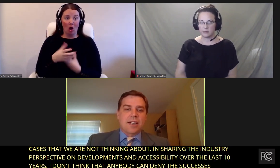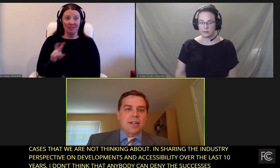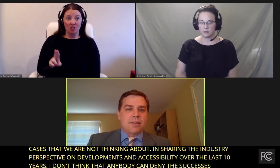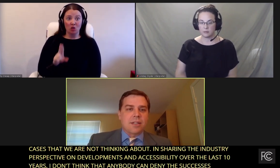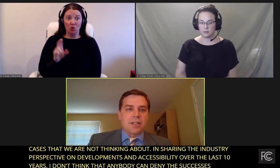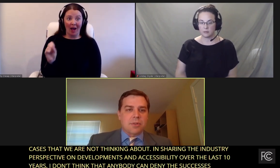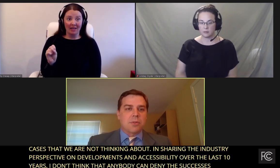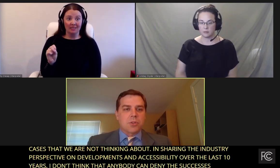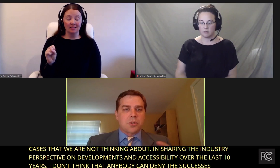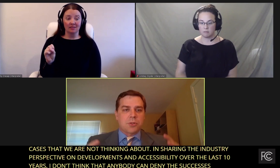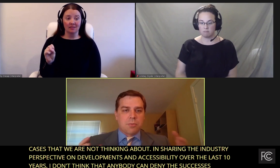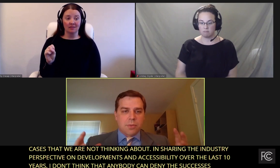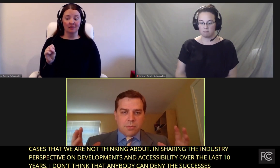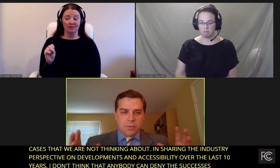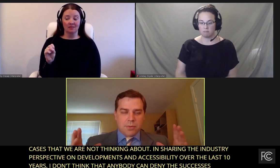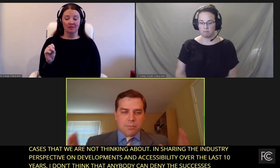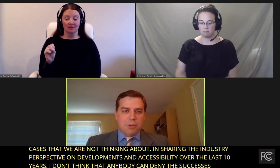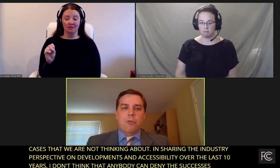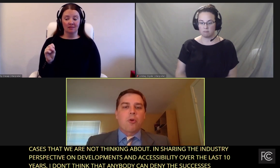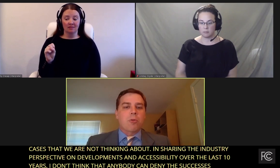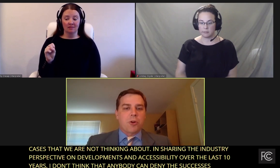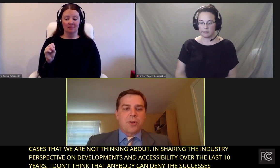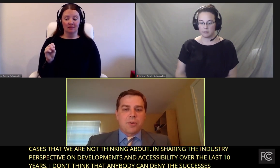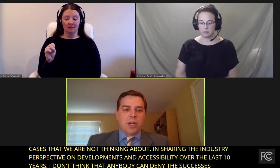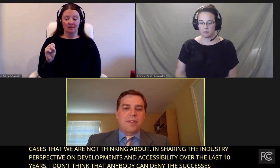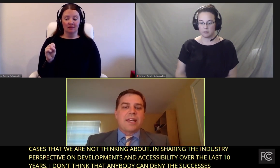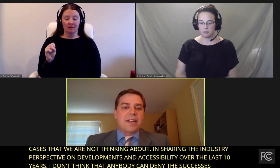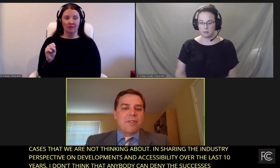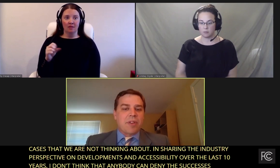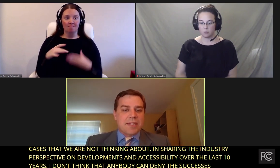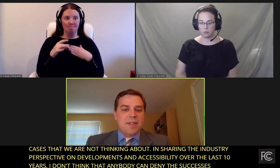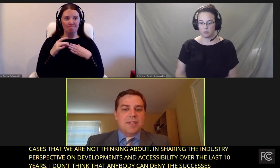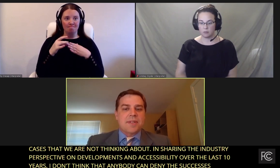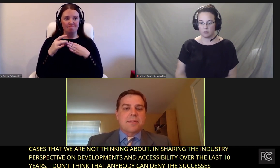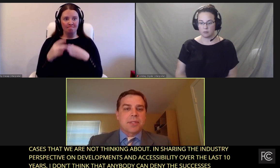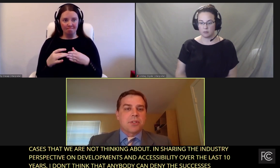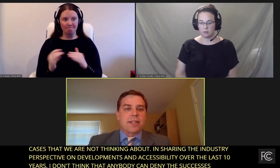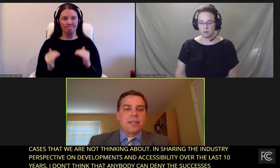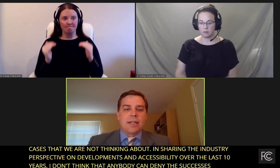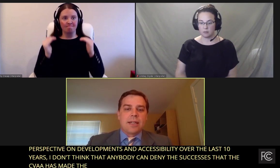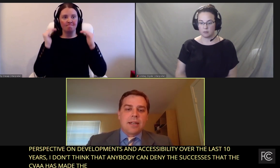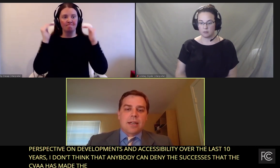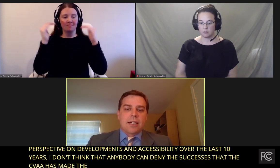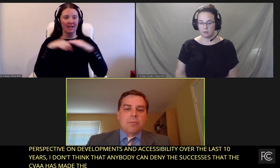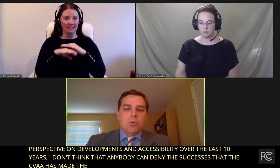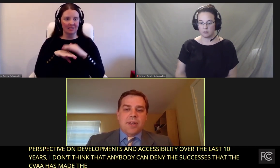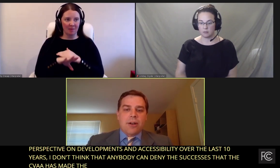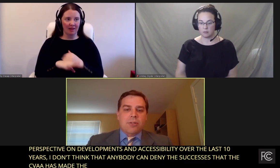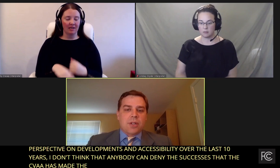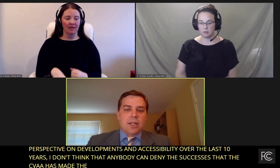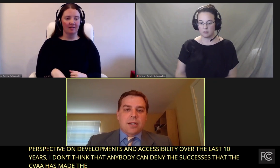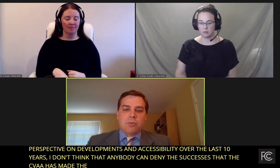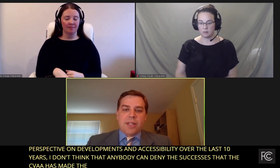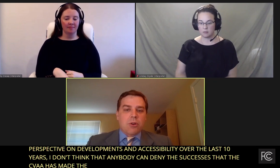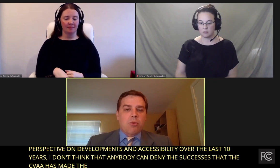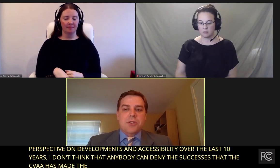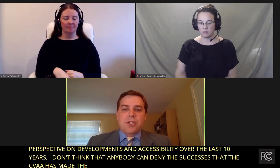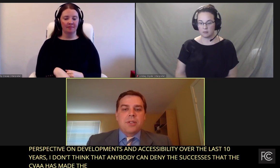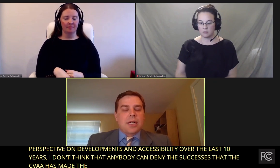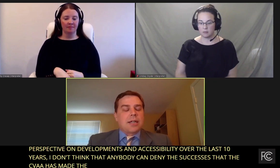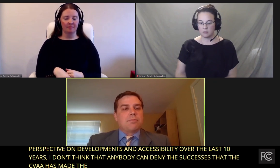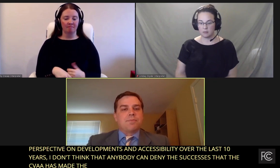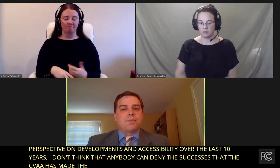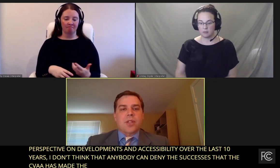plow forward with in advancing accessibility. Without